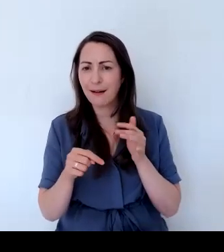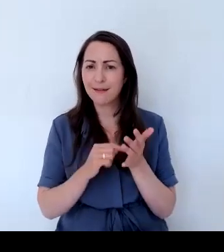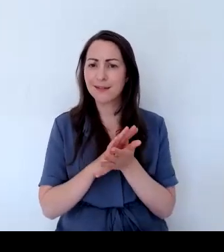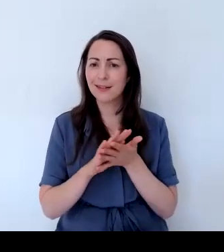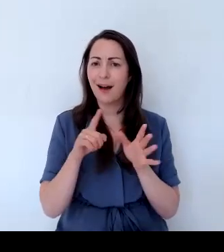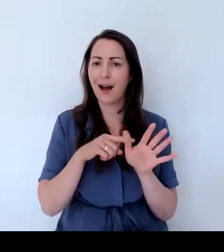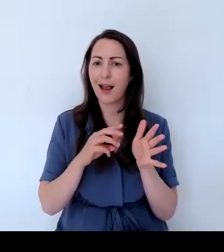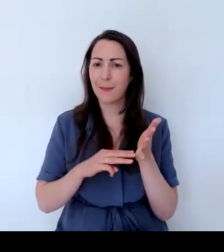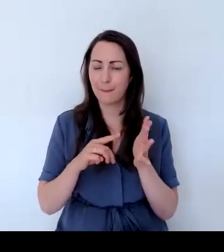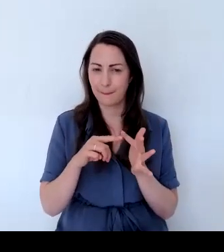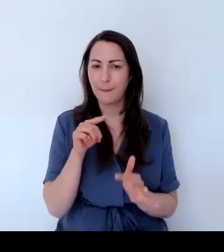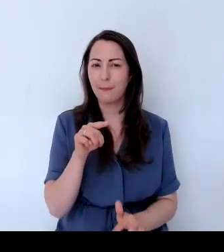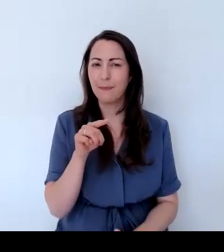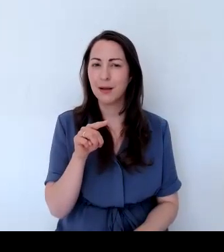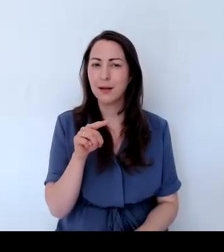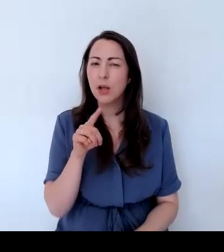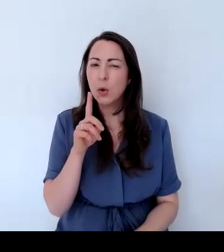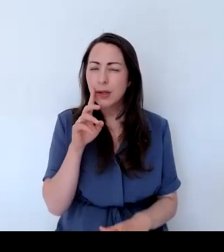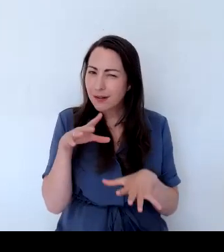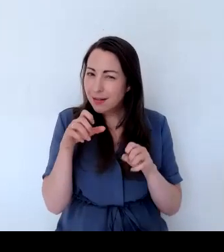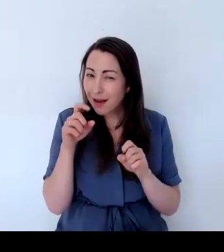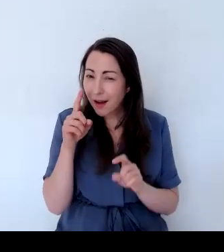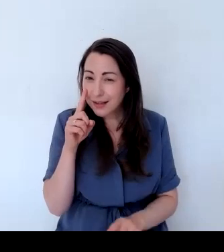is just beginning to show here.